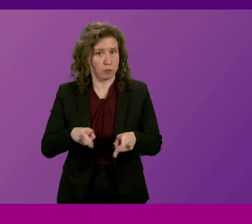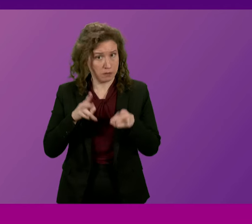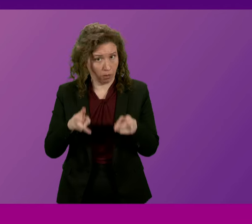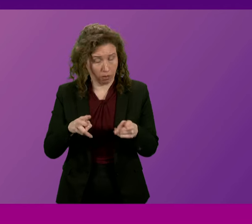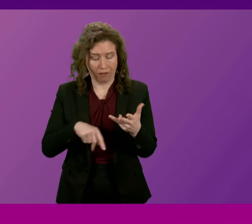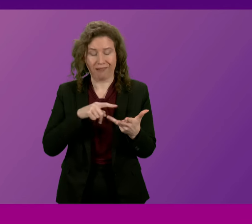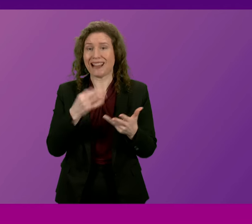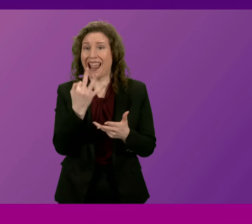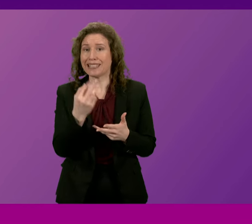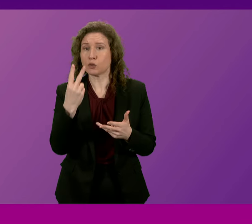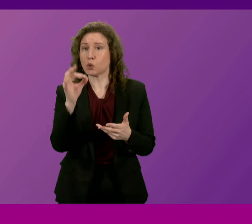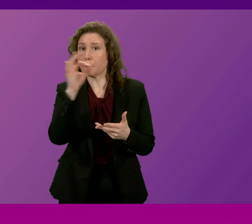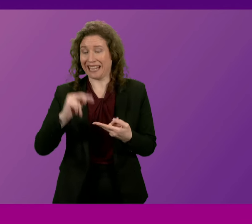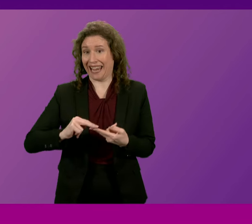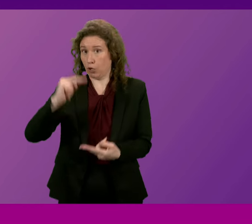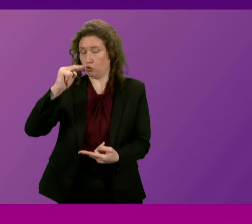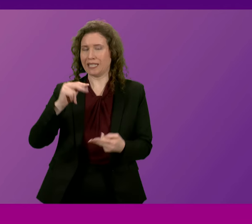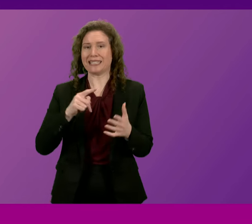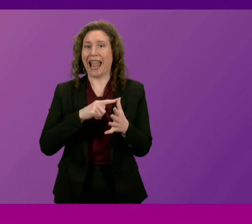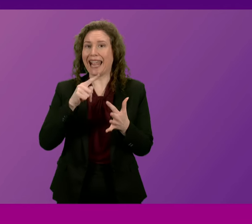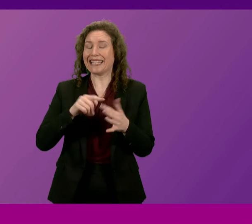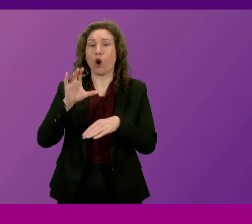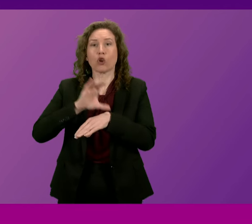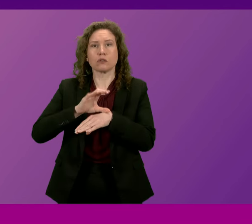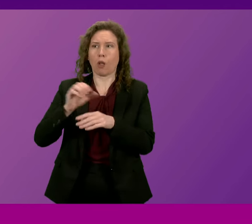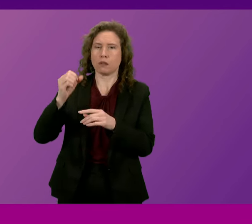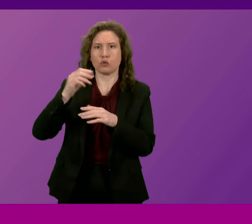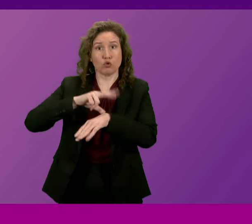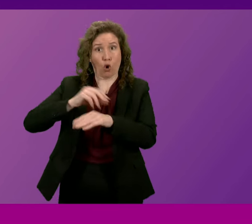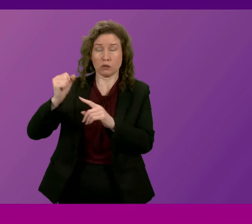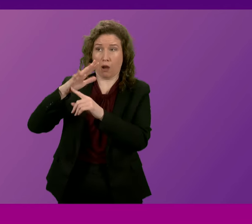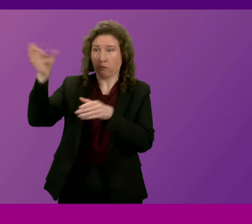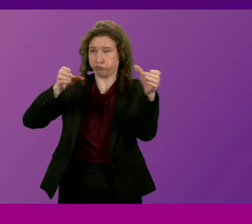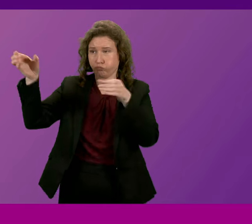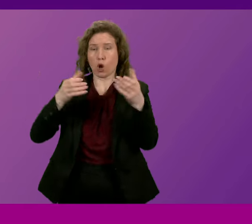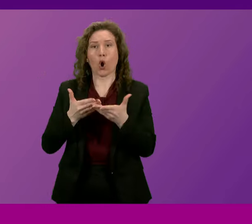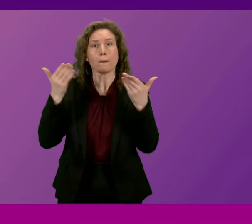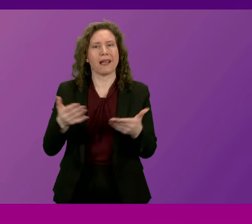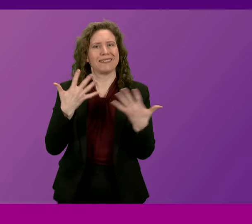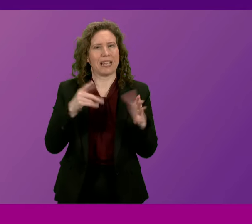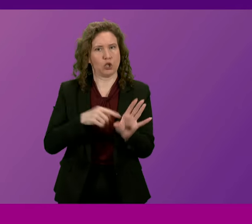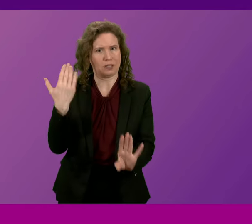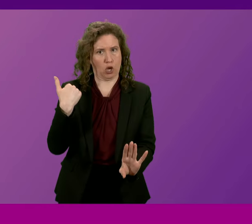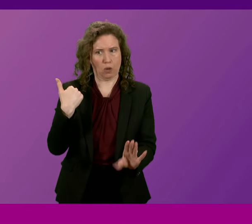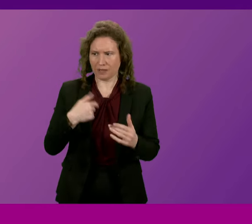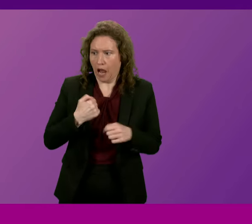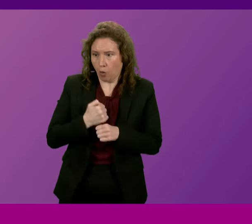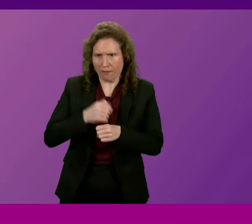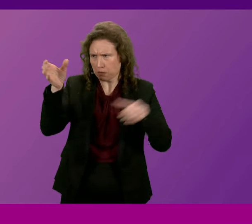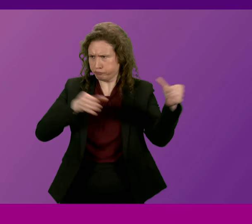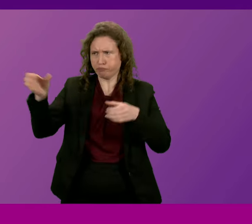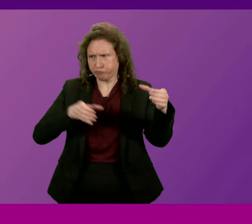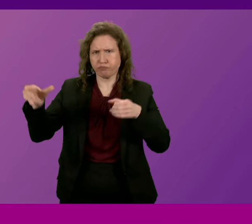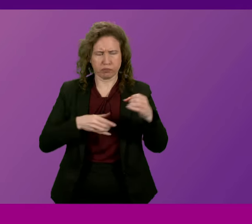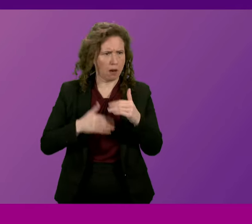82% increase in A&E consultant headcount compared to 10 years ago under this Government's watch. So,